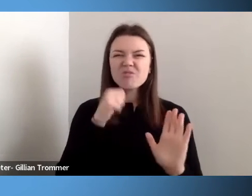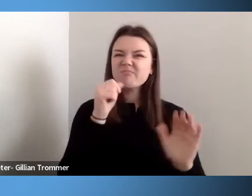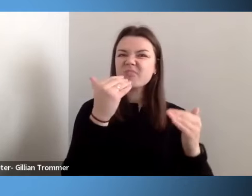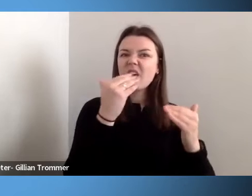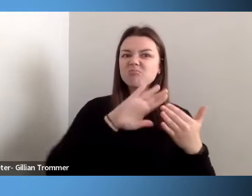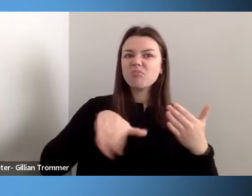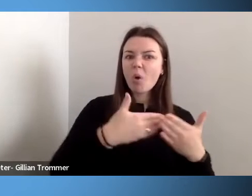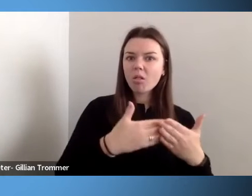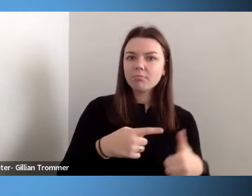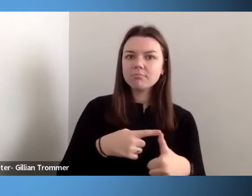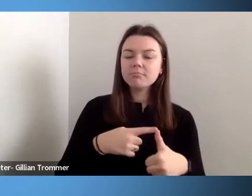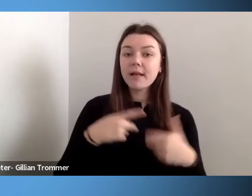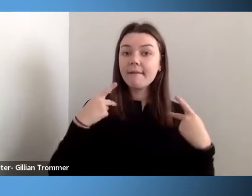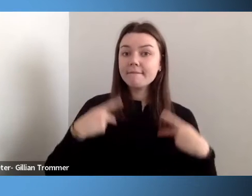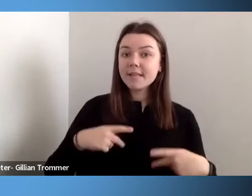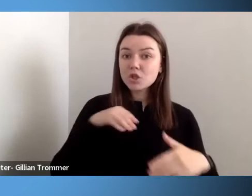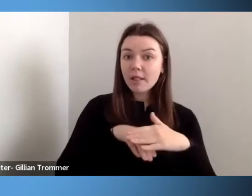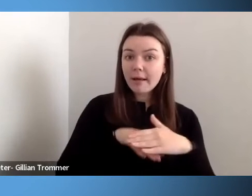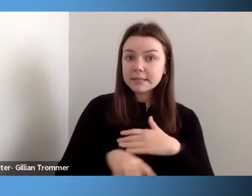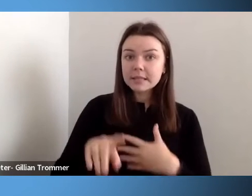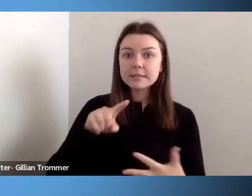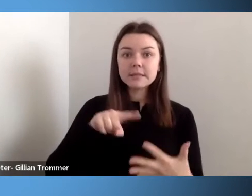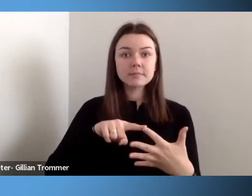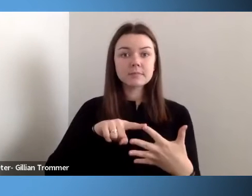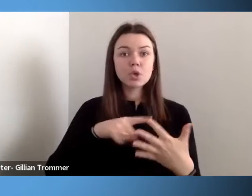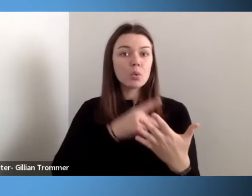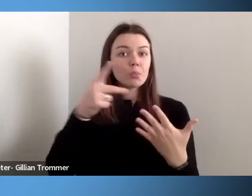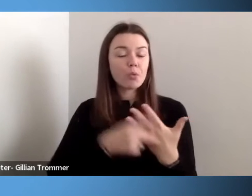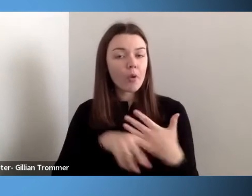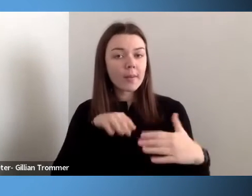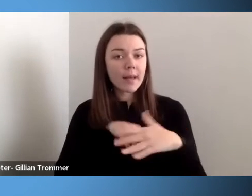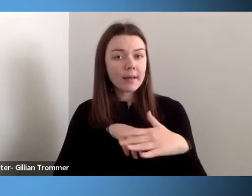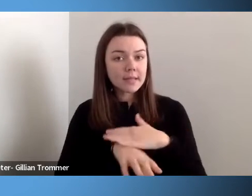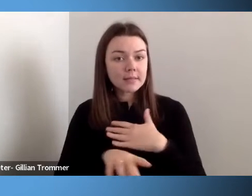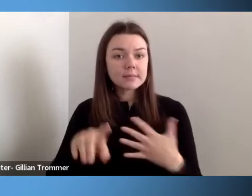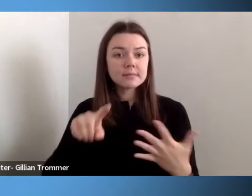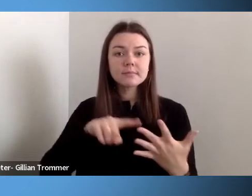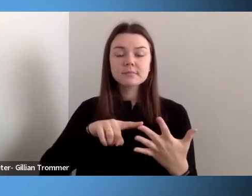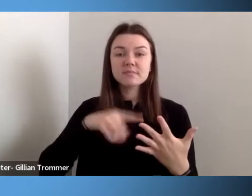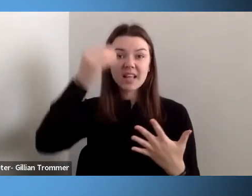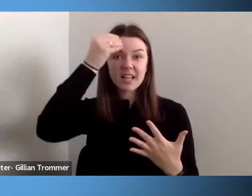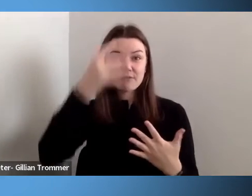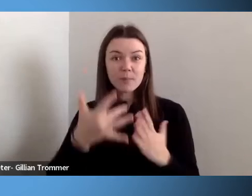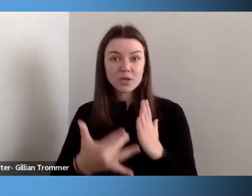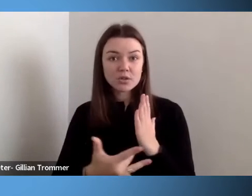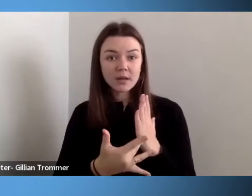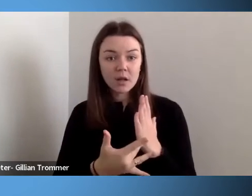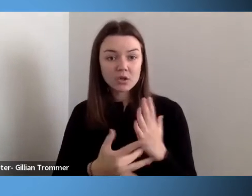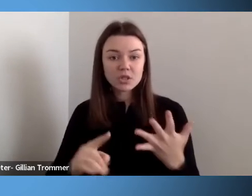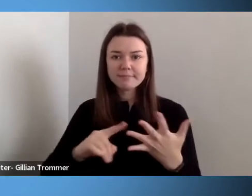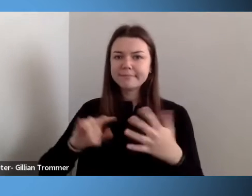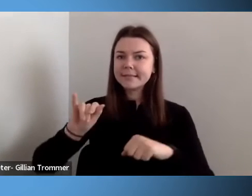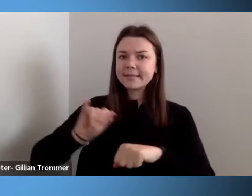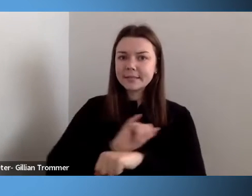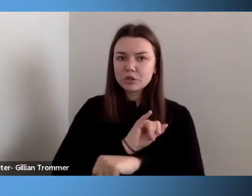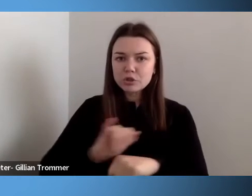access, programmatic access, information technology, internships, mentoring,